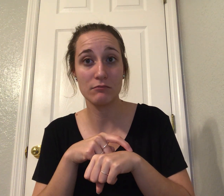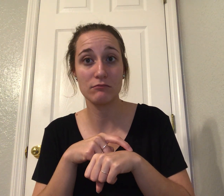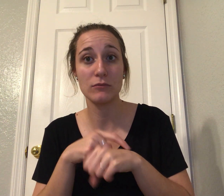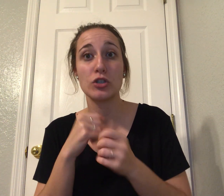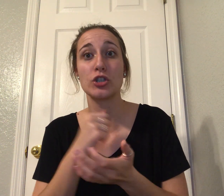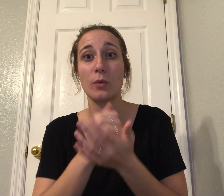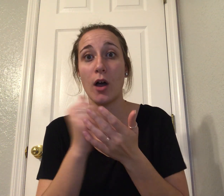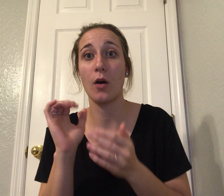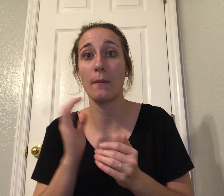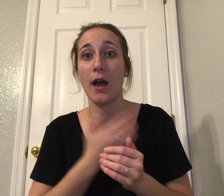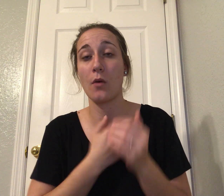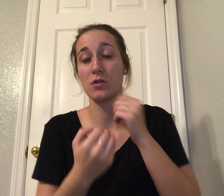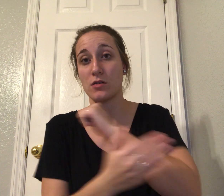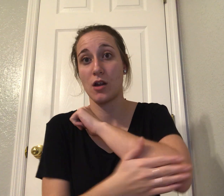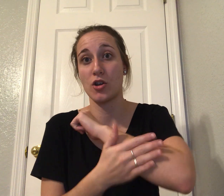before it is too late.